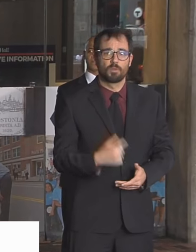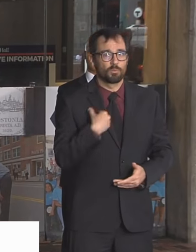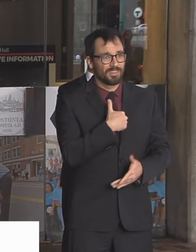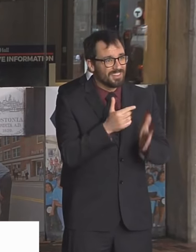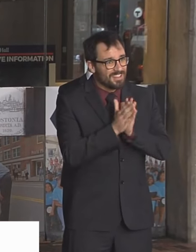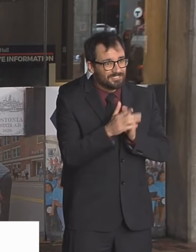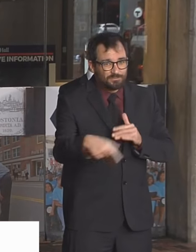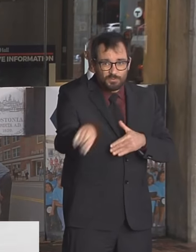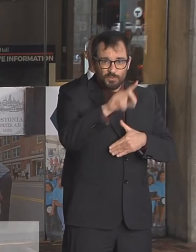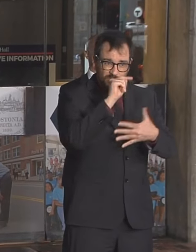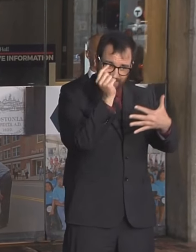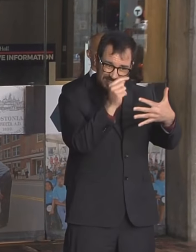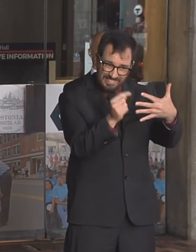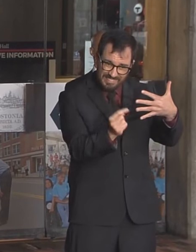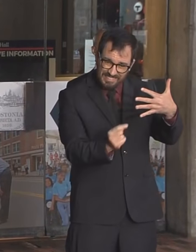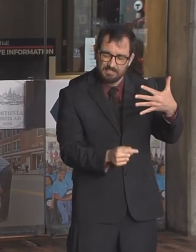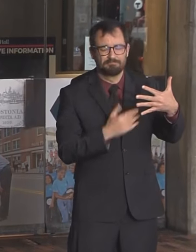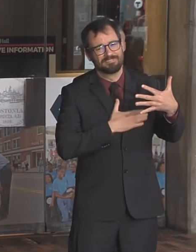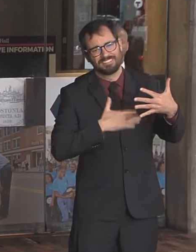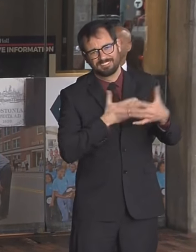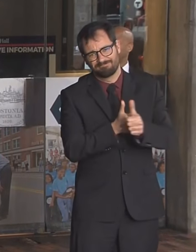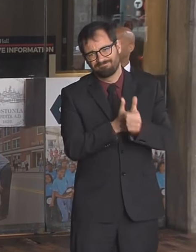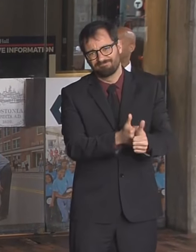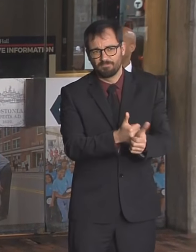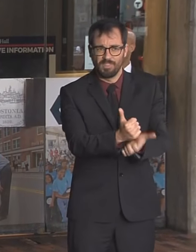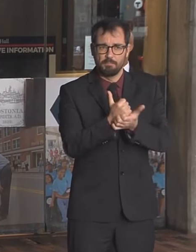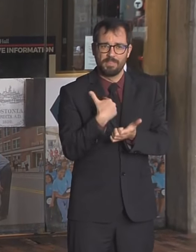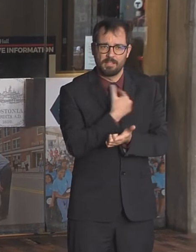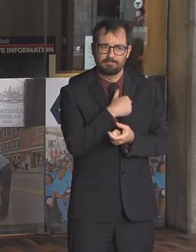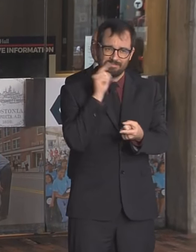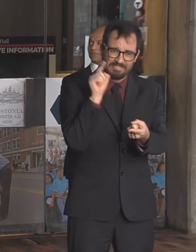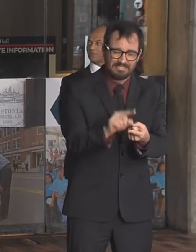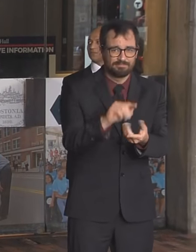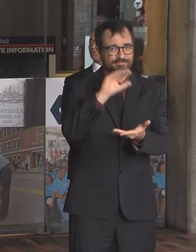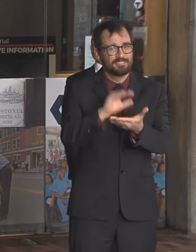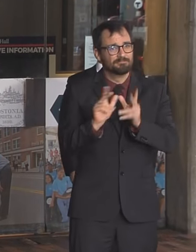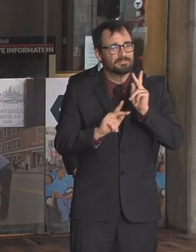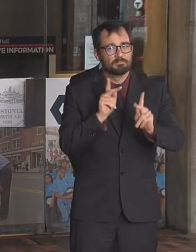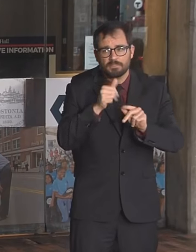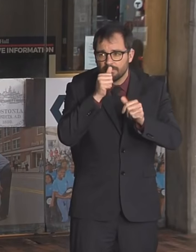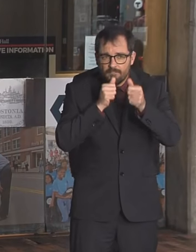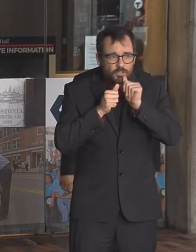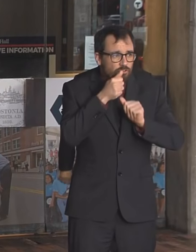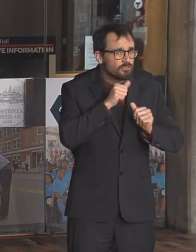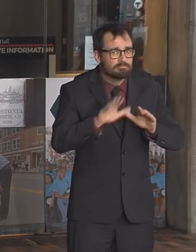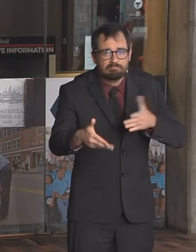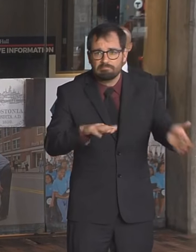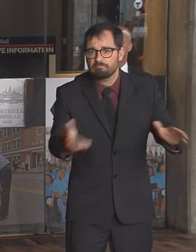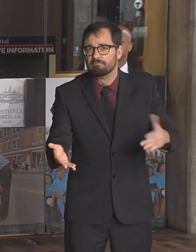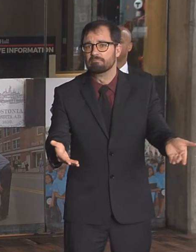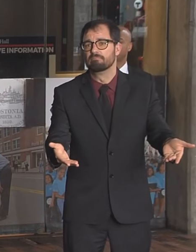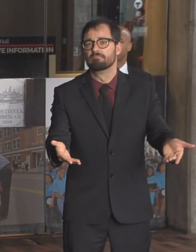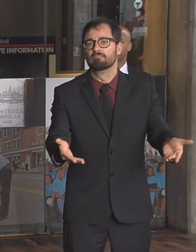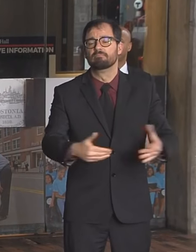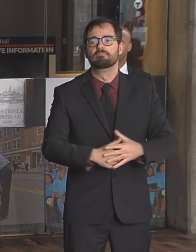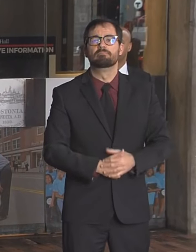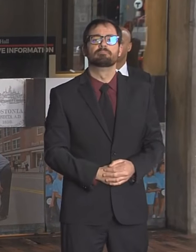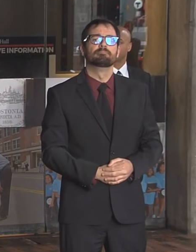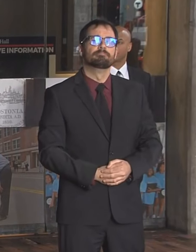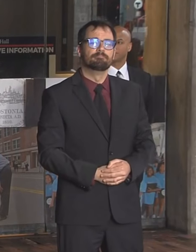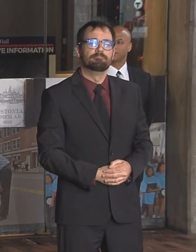individuals and families who suffer, who are going to suffer and experience grief, and that's kind of